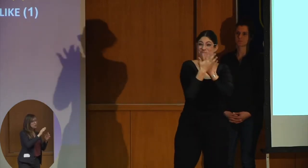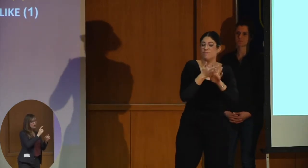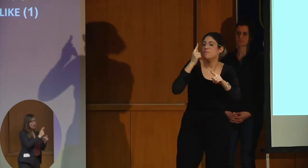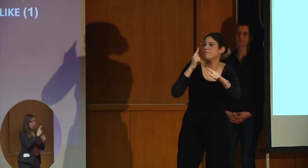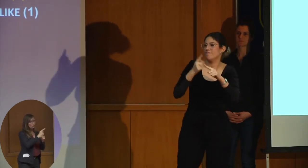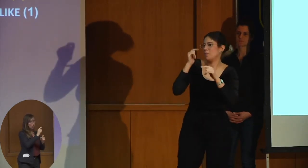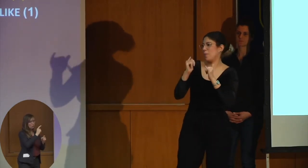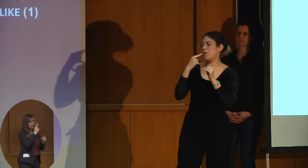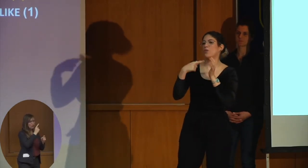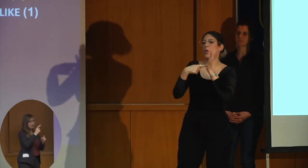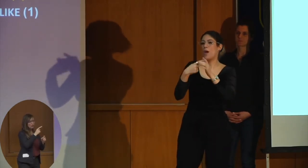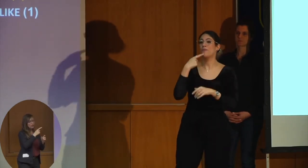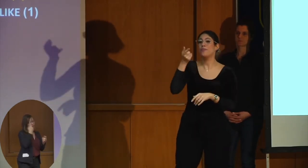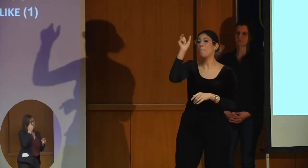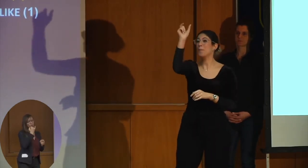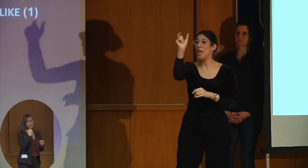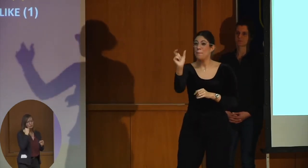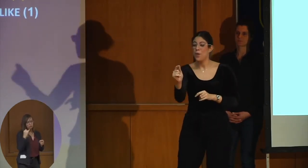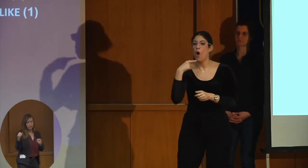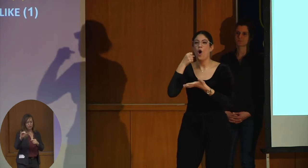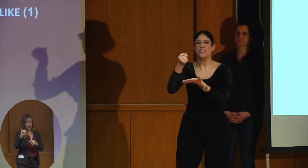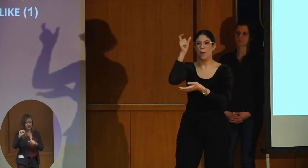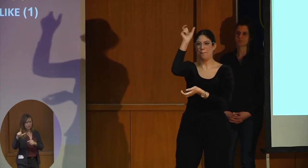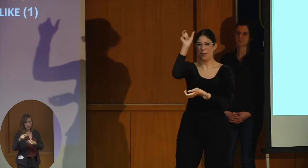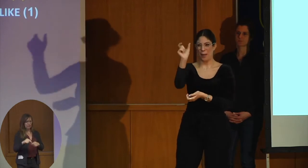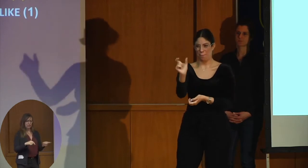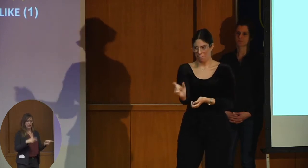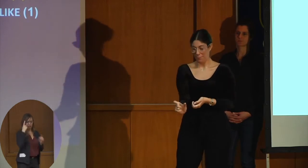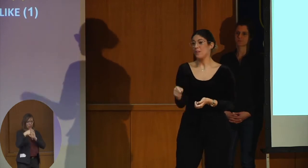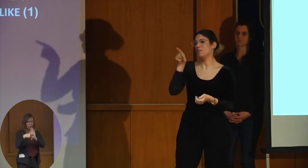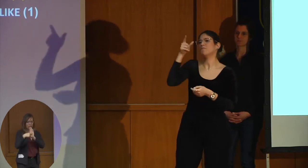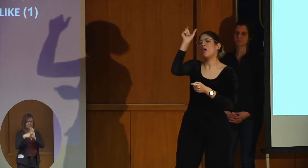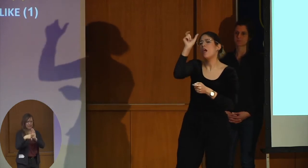ISL. So, for example, the vocabulary,